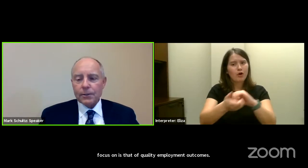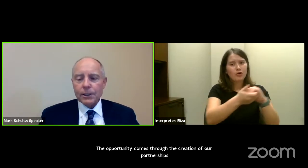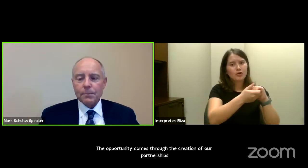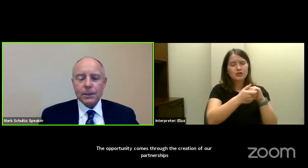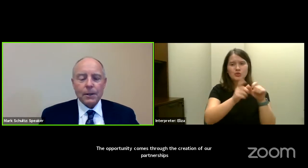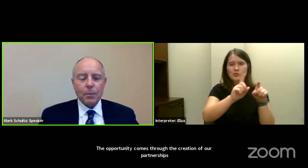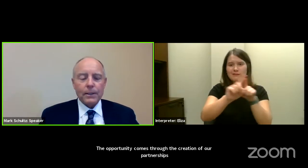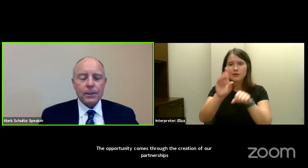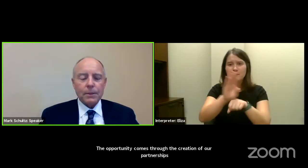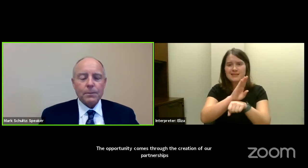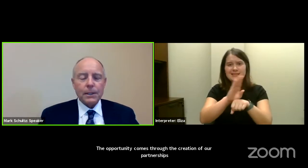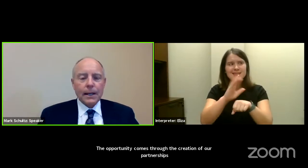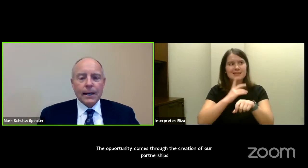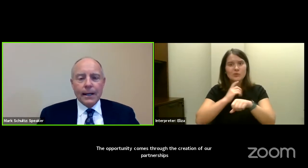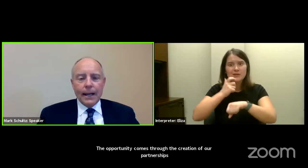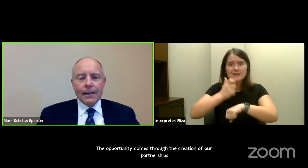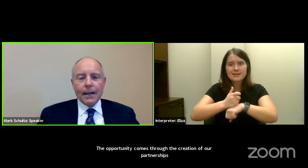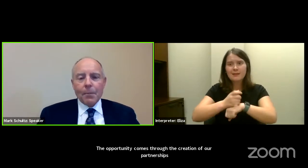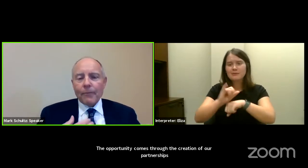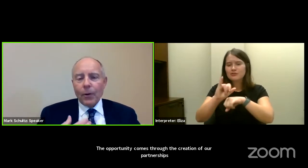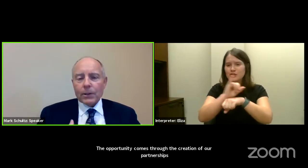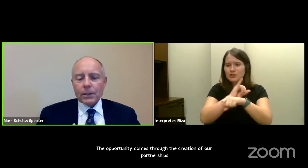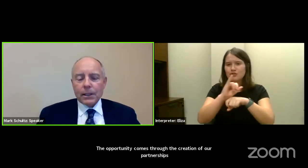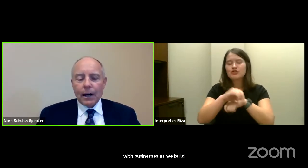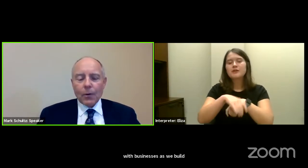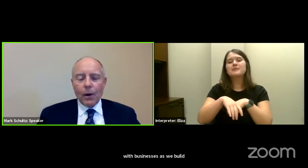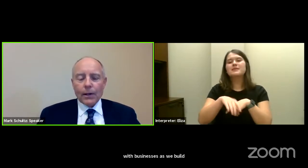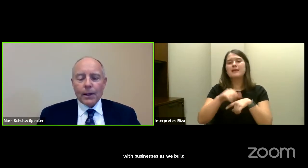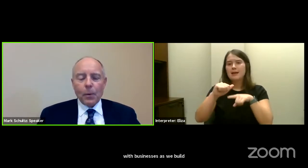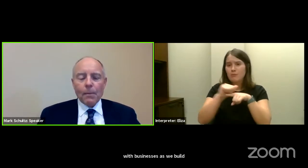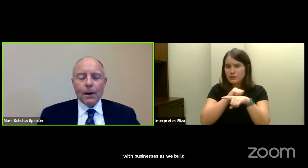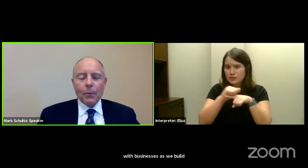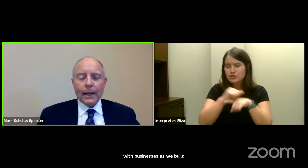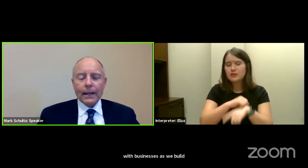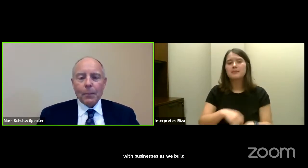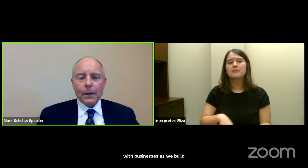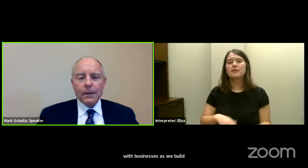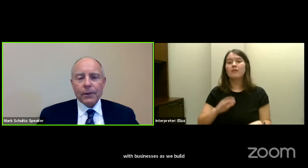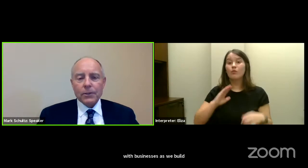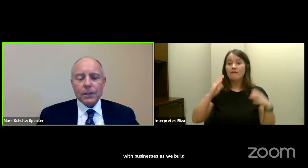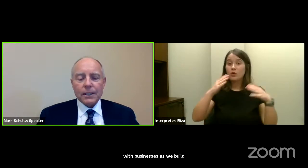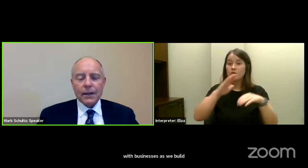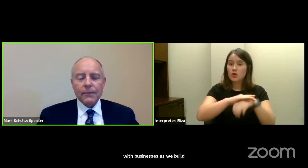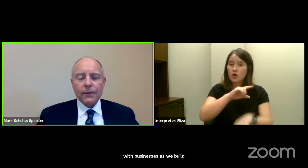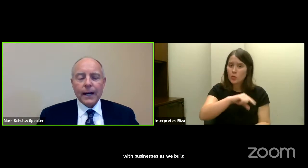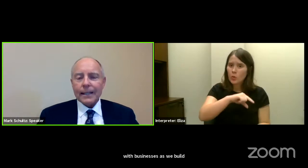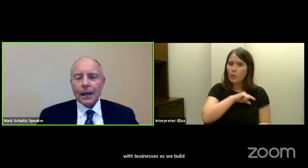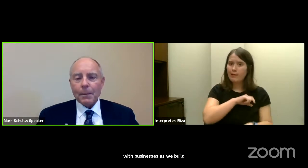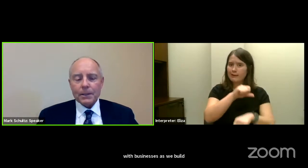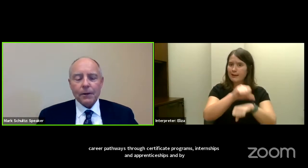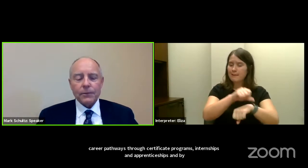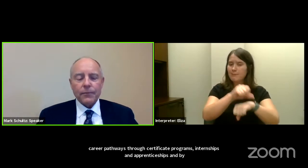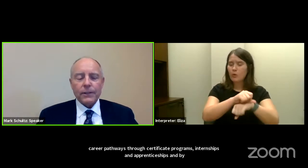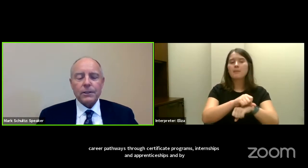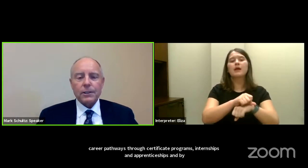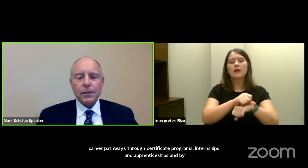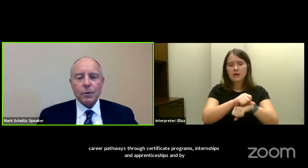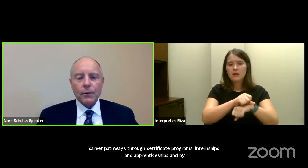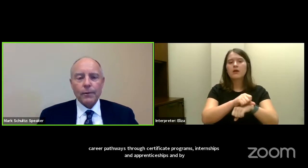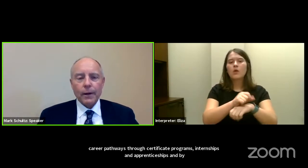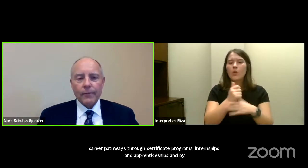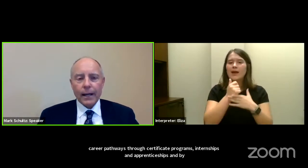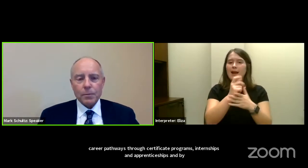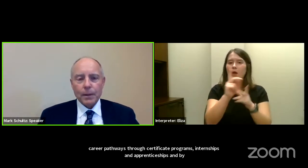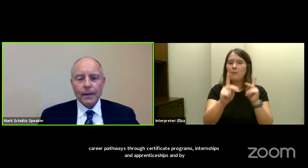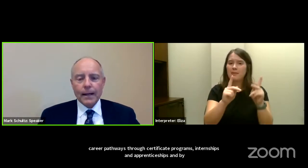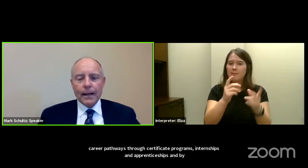or internships and apprenticeships. And by focusing on quality employment, we can help individuals achieve economic self-sufficiency